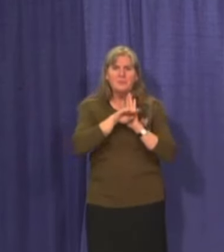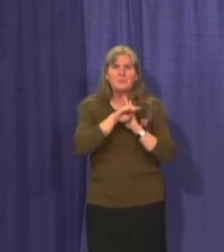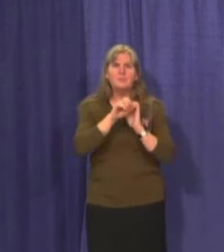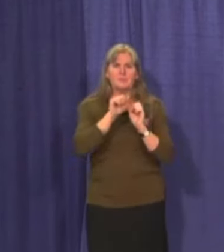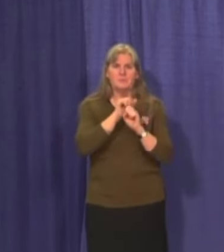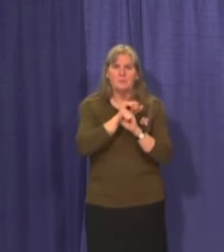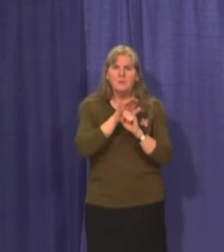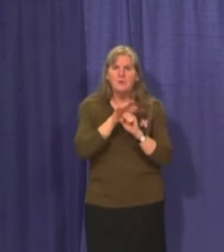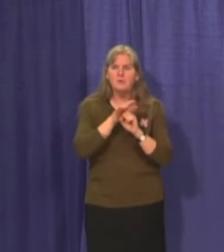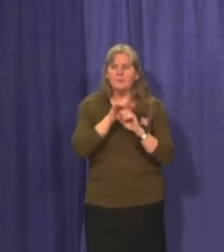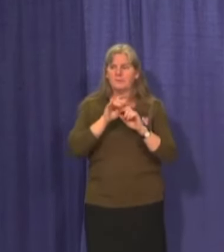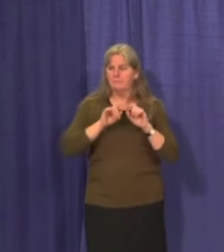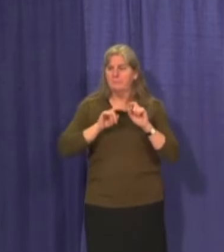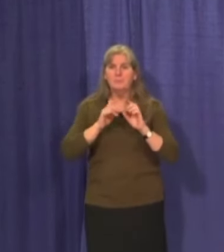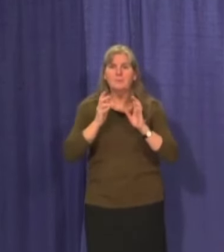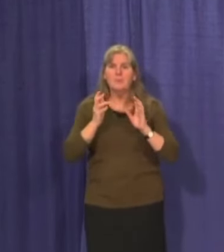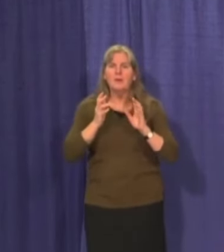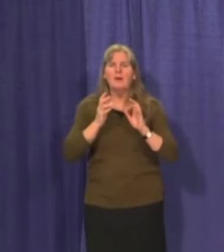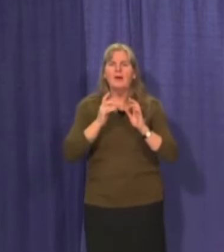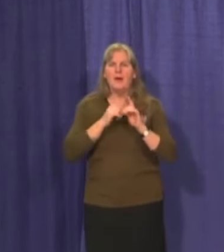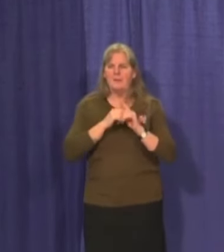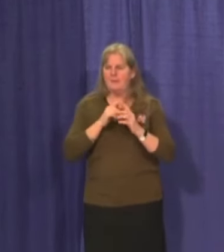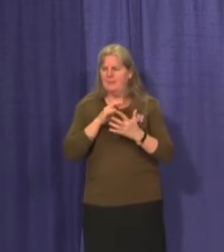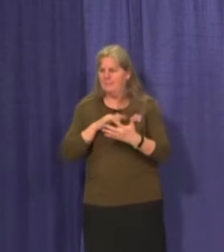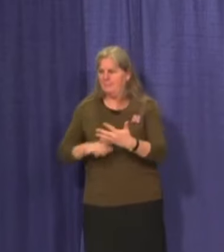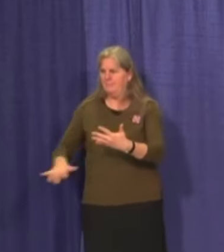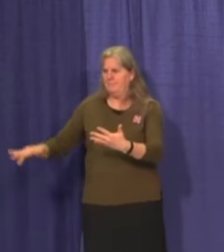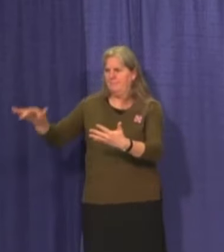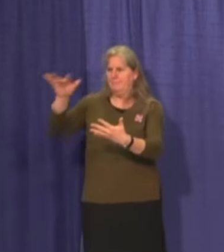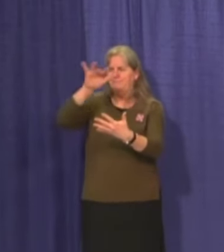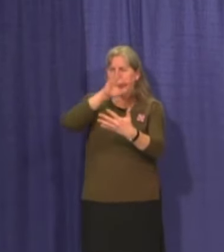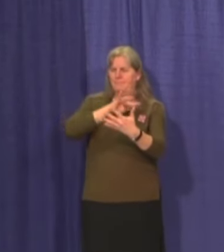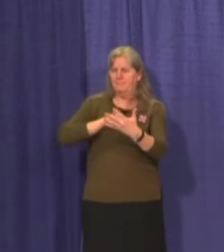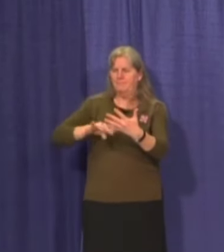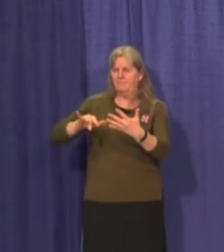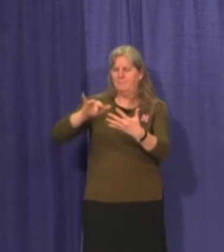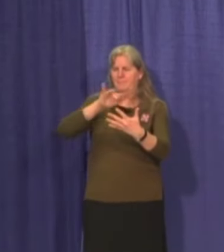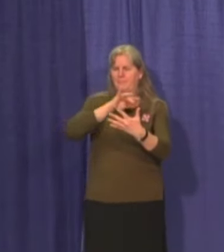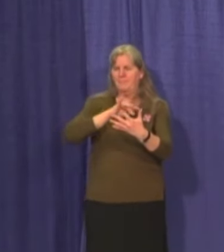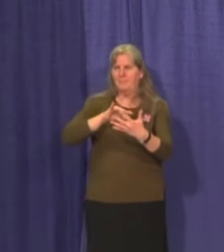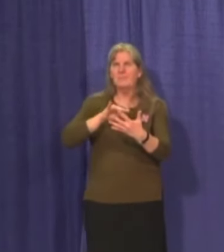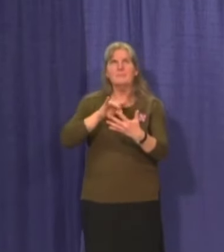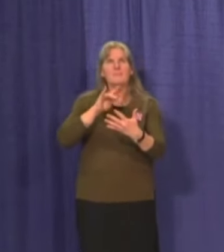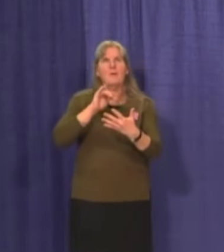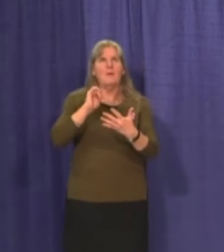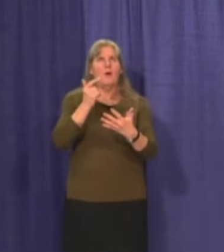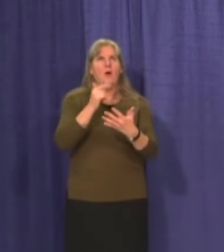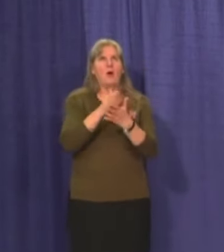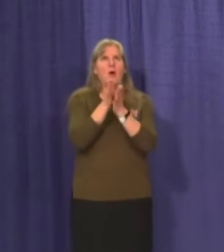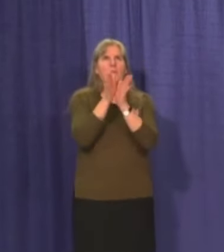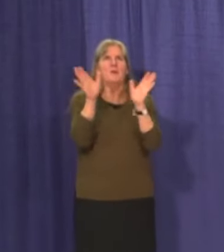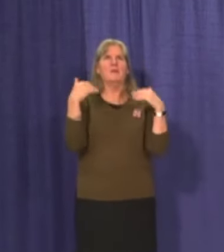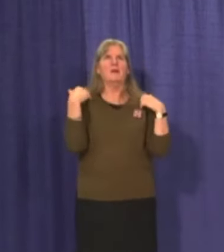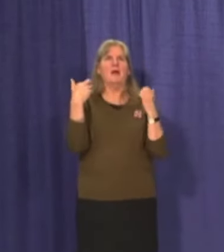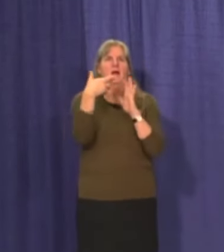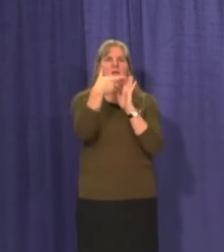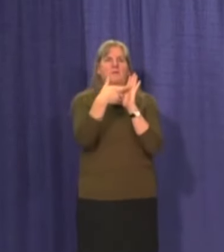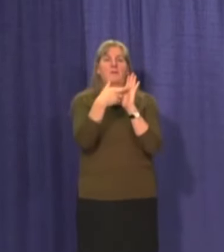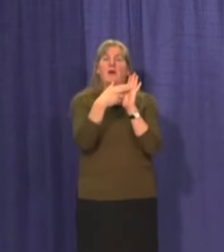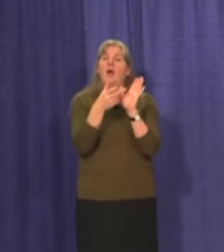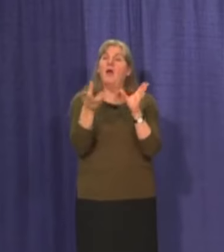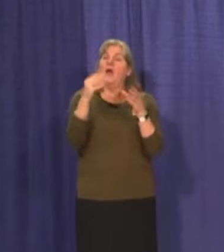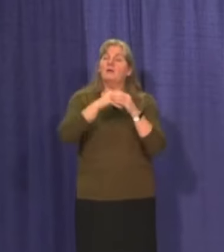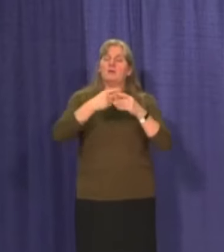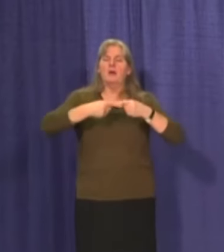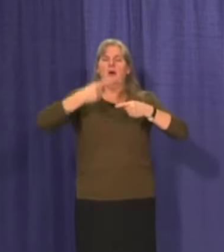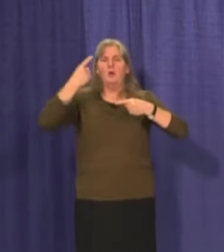variance? And then putting that all together into what does that mean for all of our public health measures, including the border measures? Of